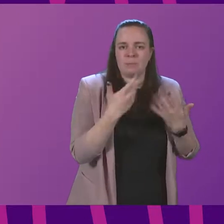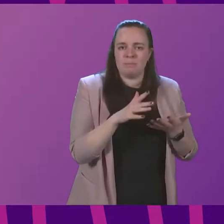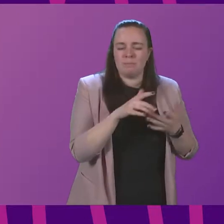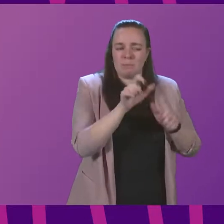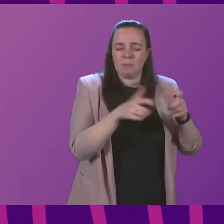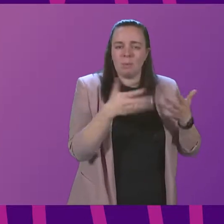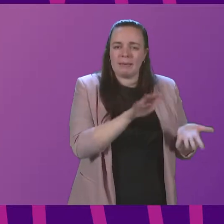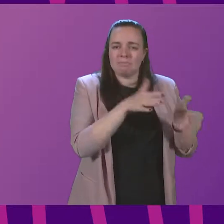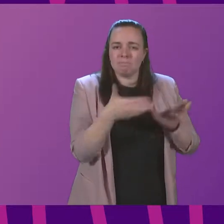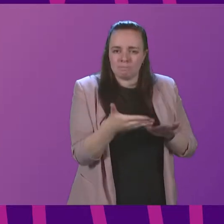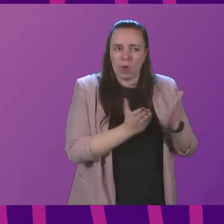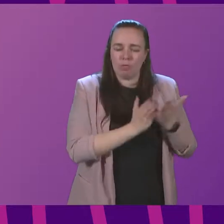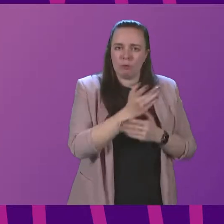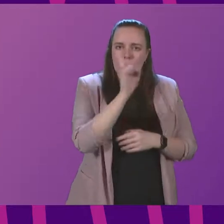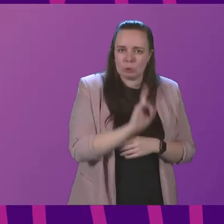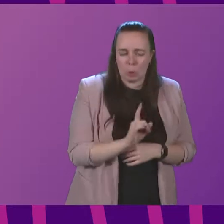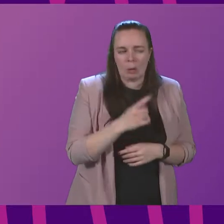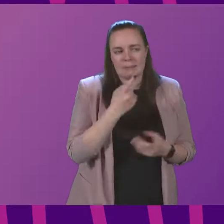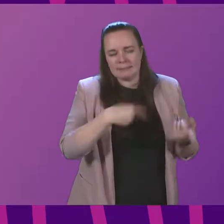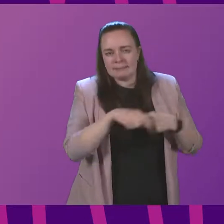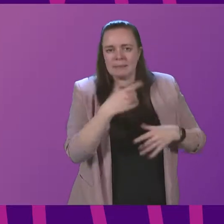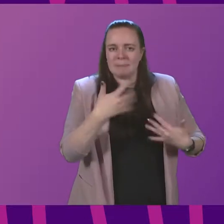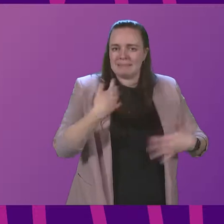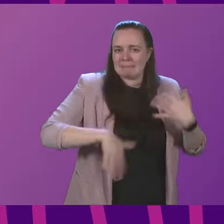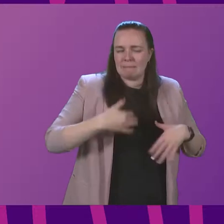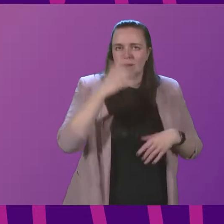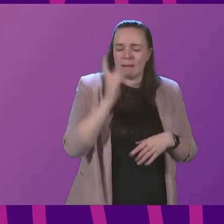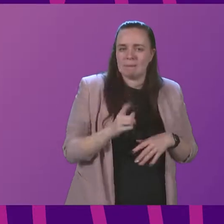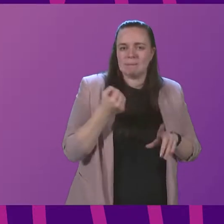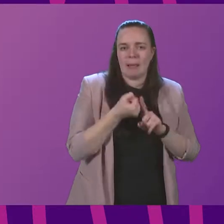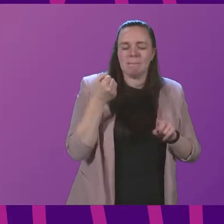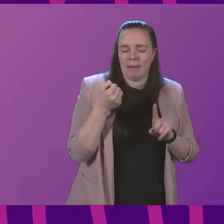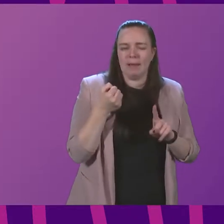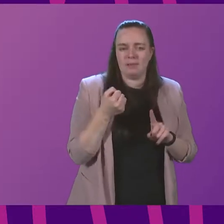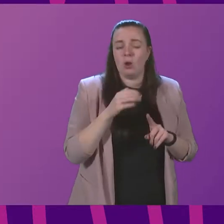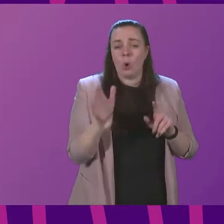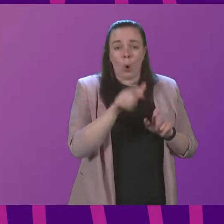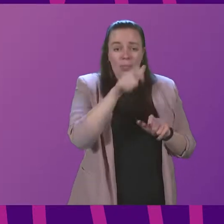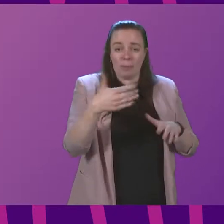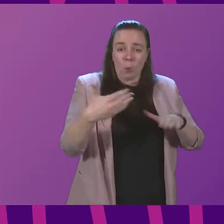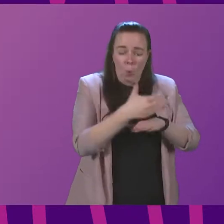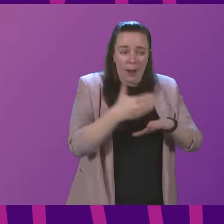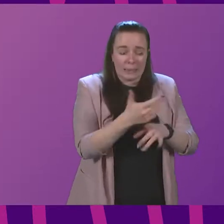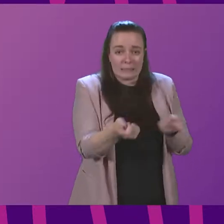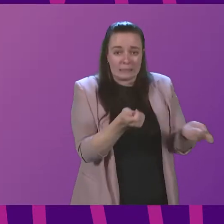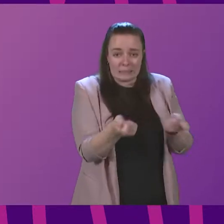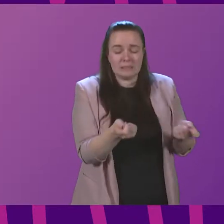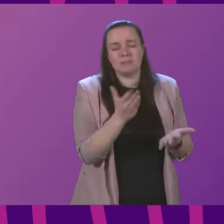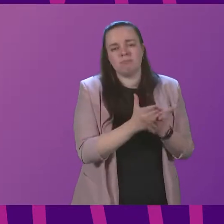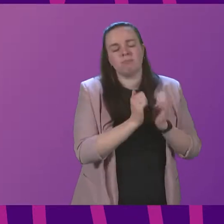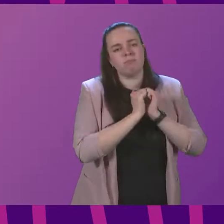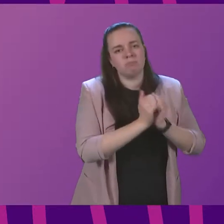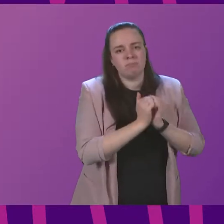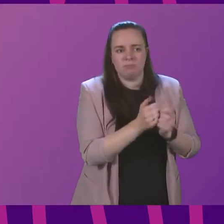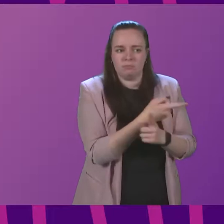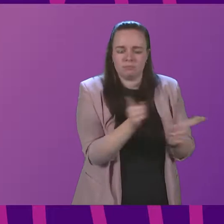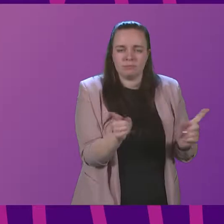Arwen and extend my sympathies to everyone affected by the storm impact? And all those on the front line of the response, we are hugely grateful